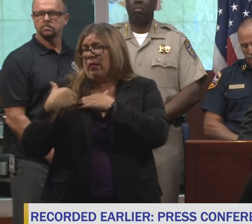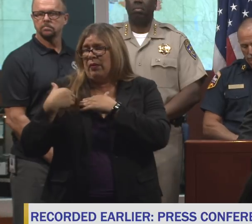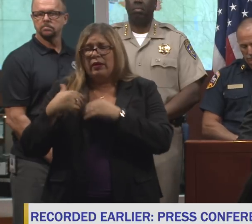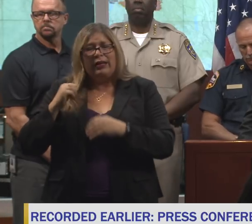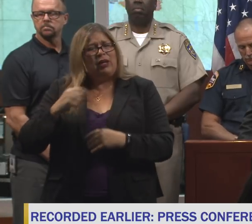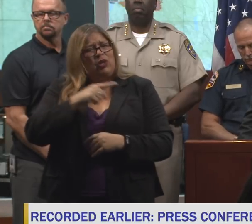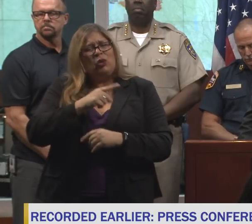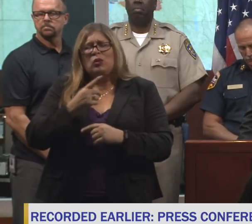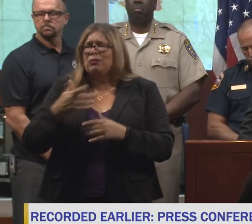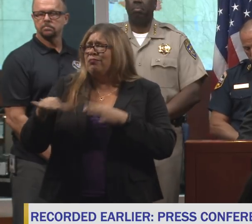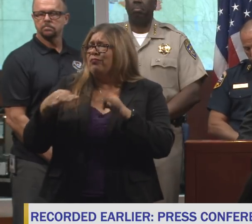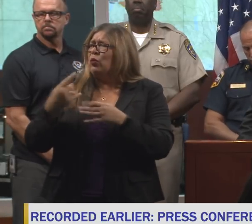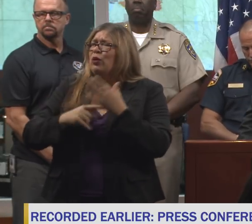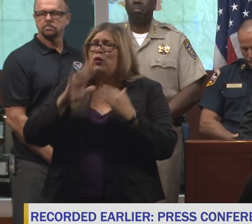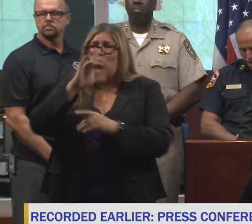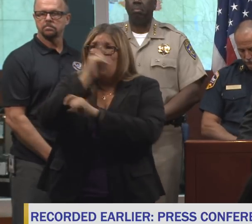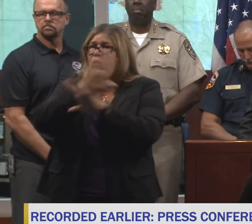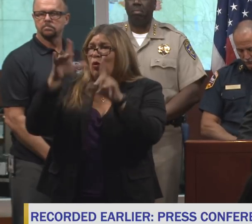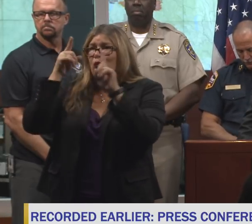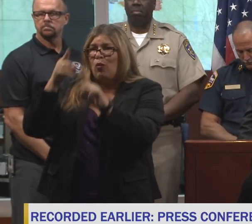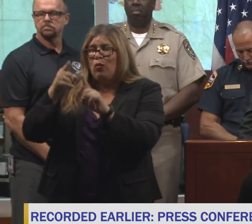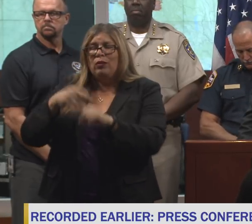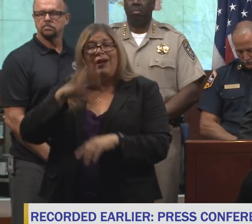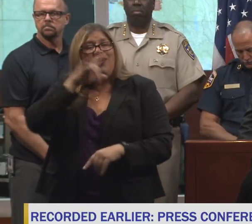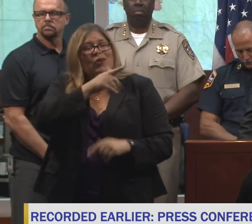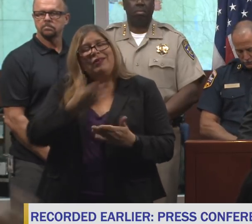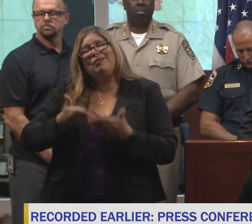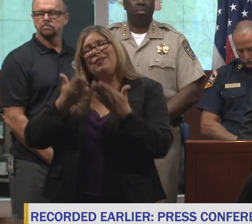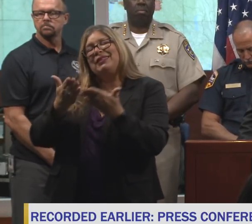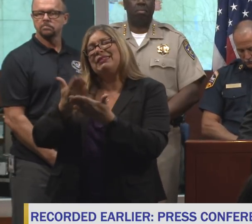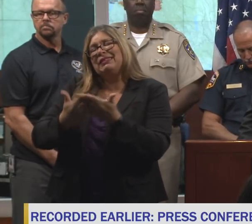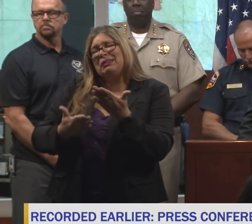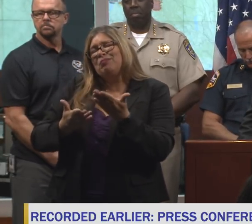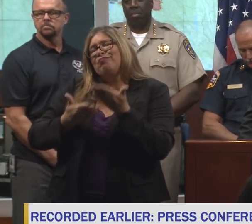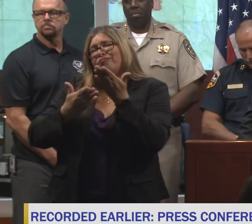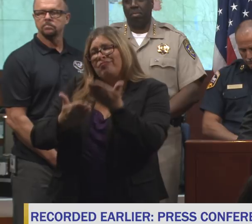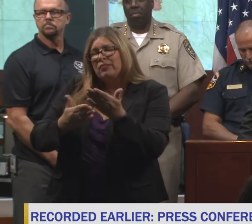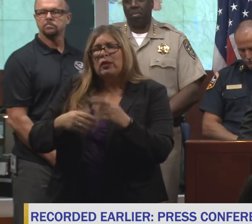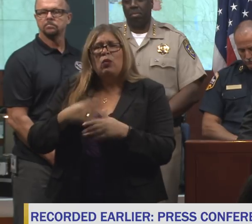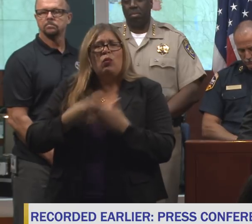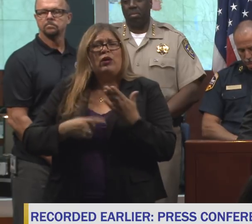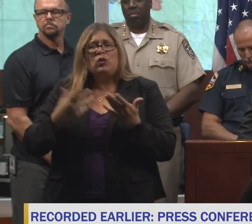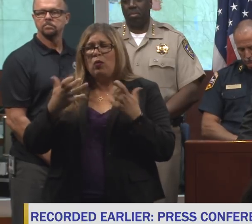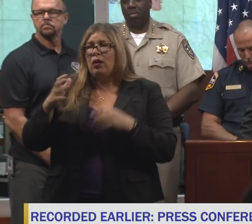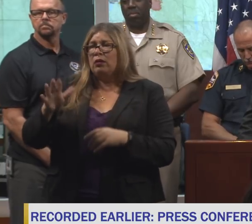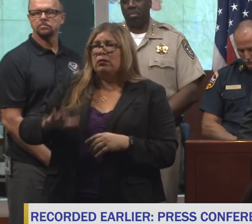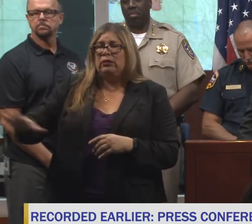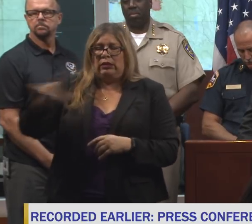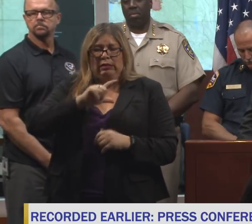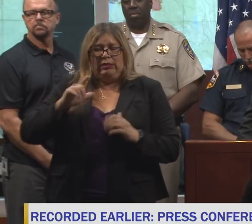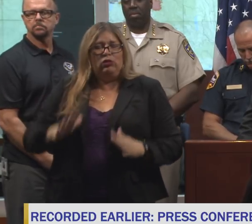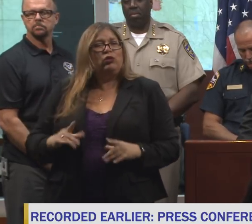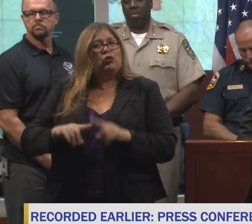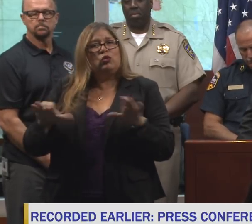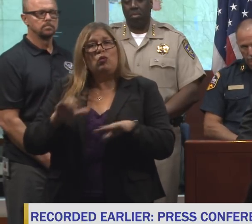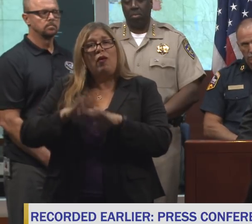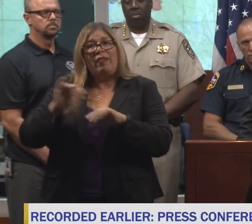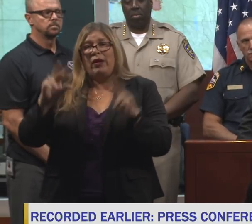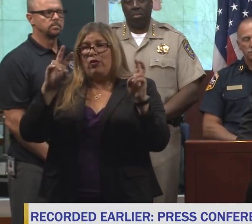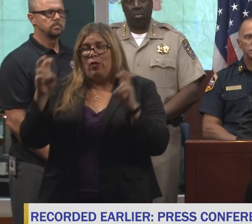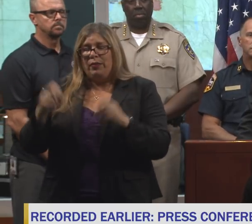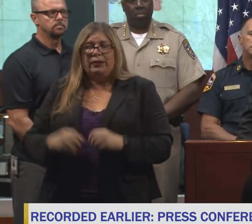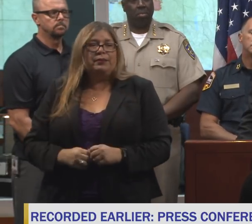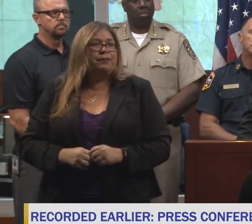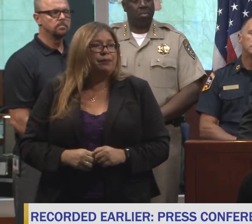of them talking about that is? I know you've put out proposed language, but overarching, what do you want them to do on the topic before they I want them to